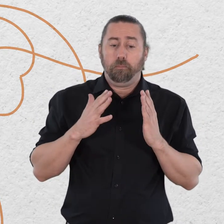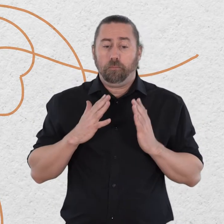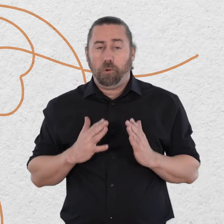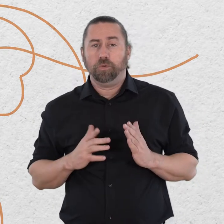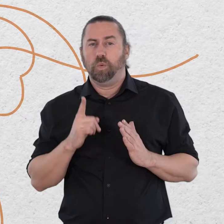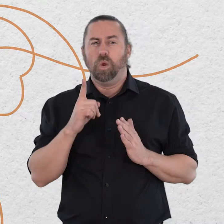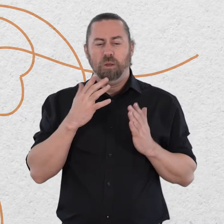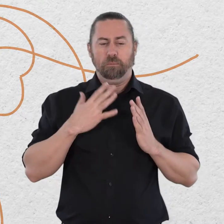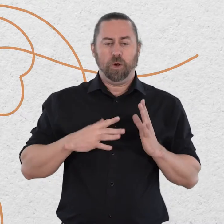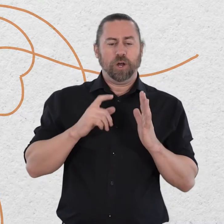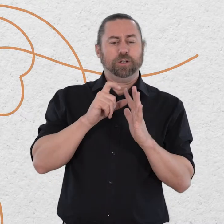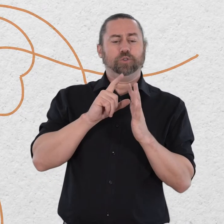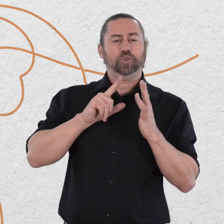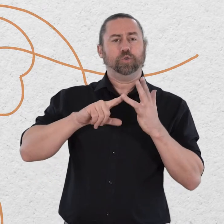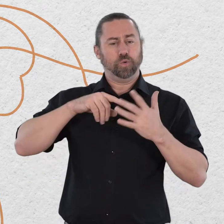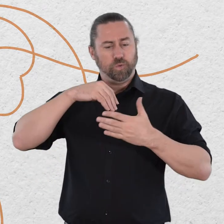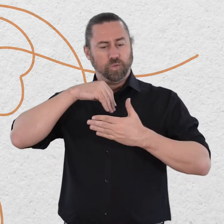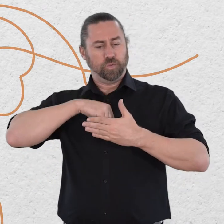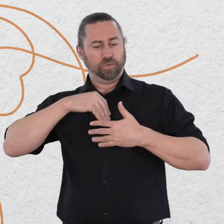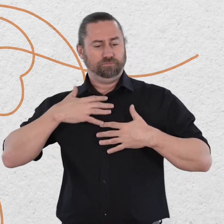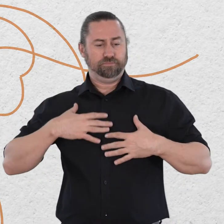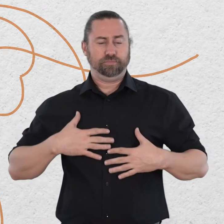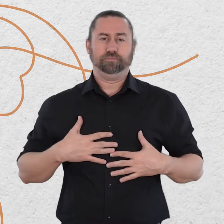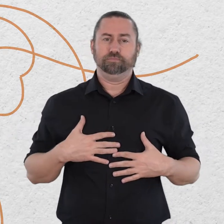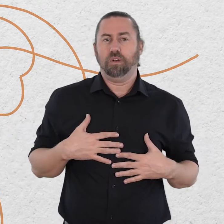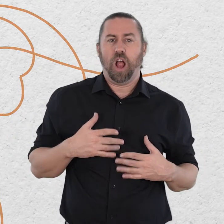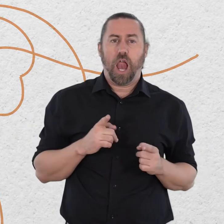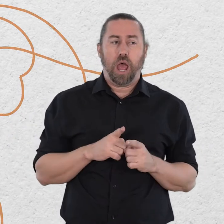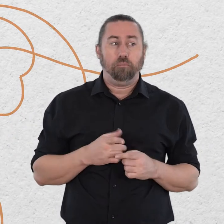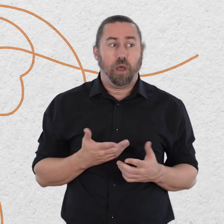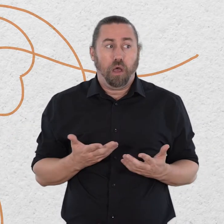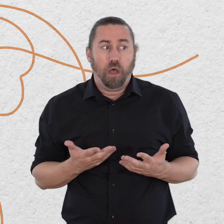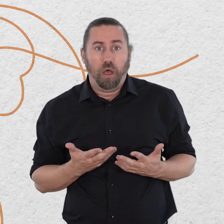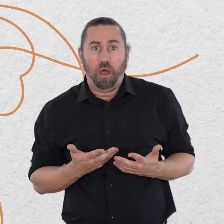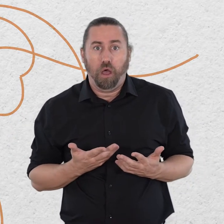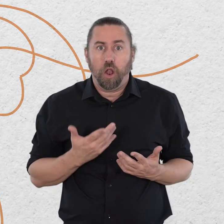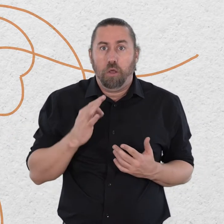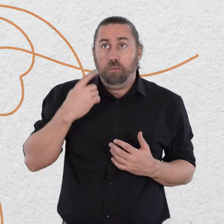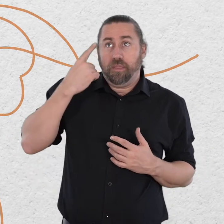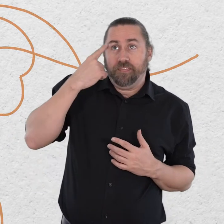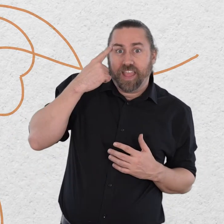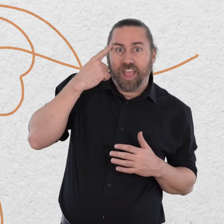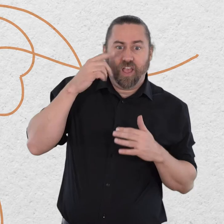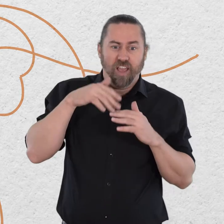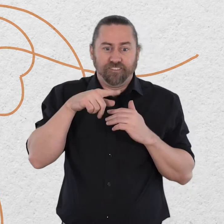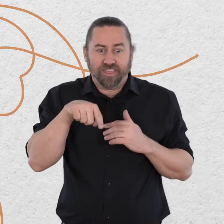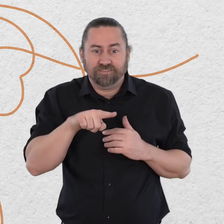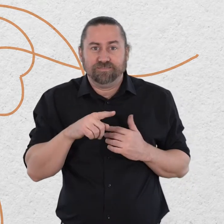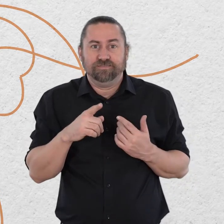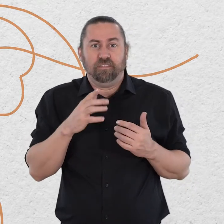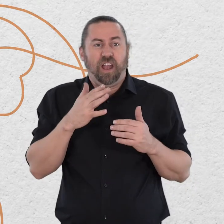that you have a more neutral relationship with maybe you don't think about them or notice them much